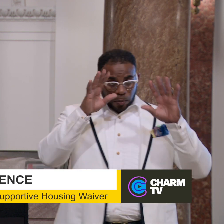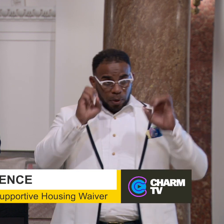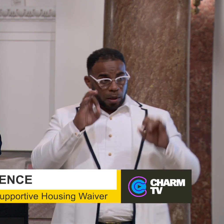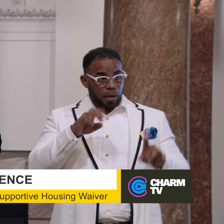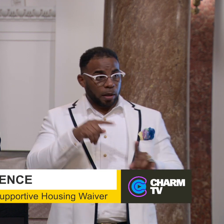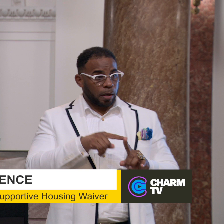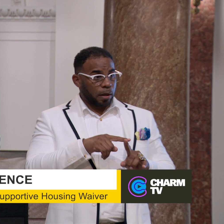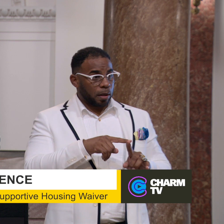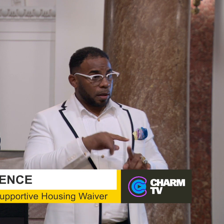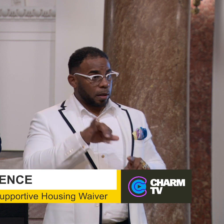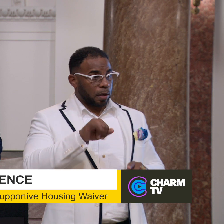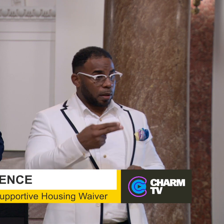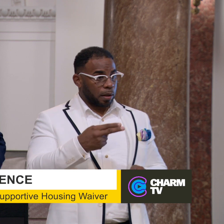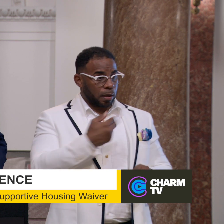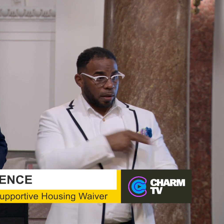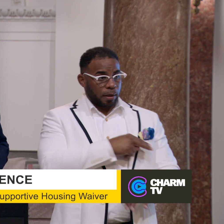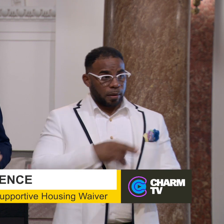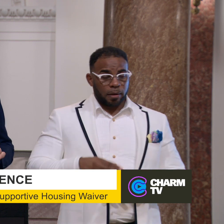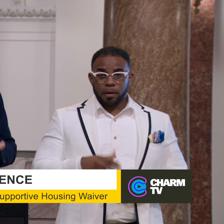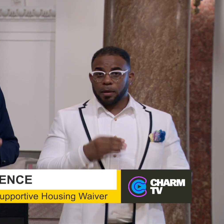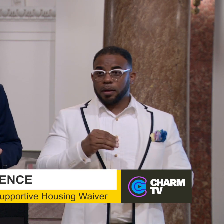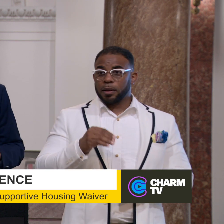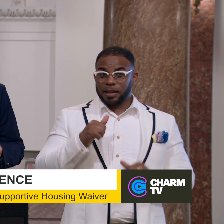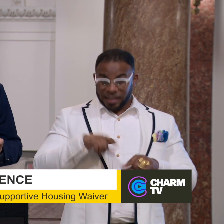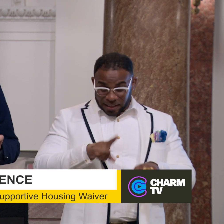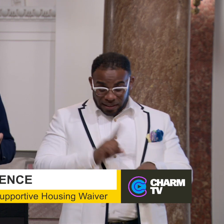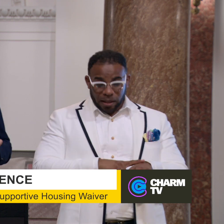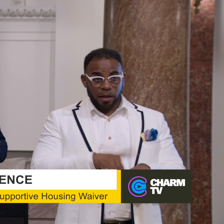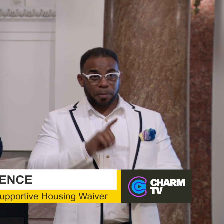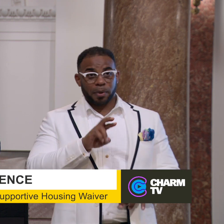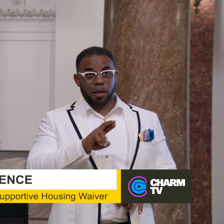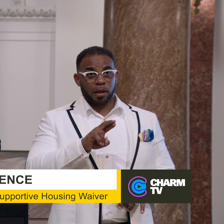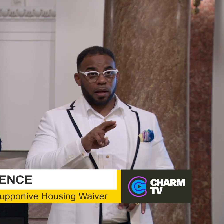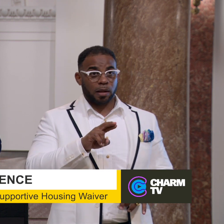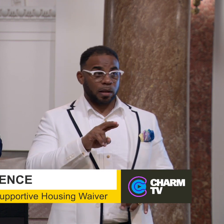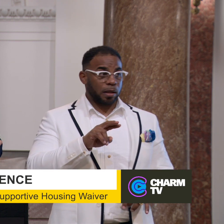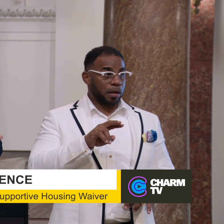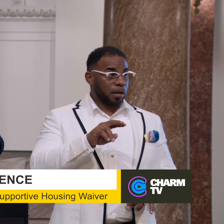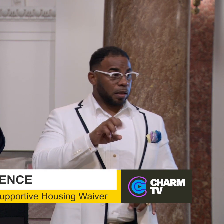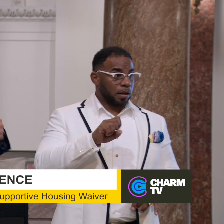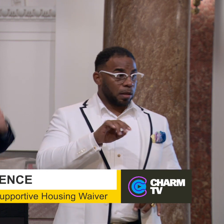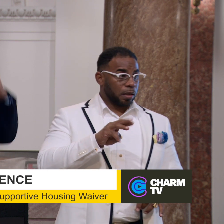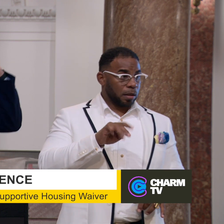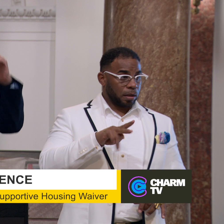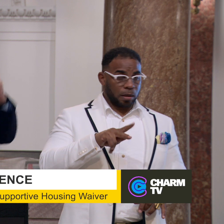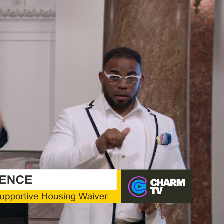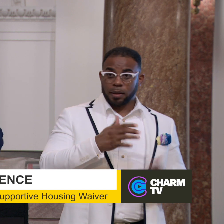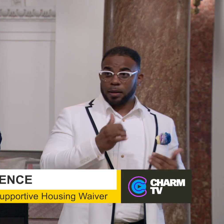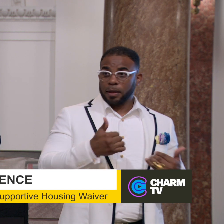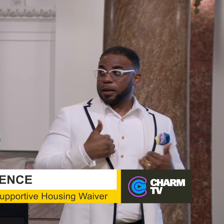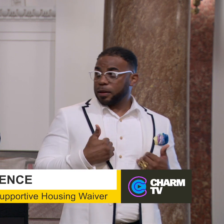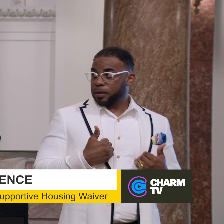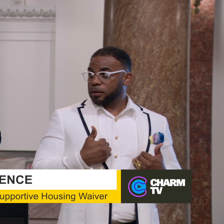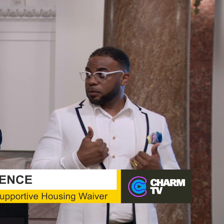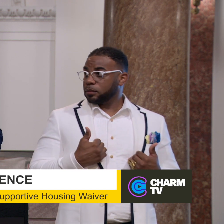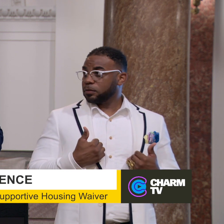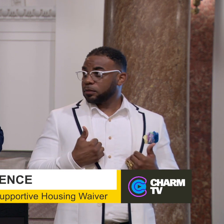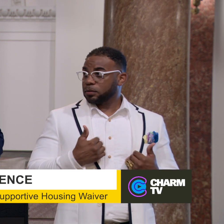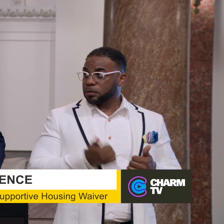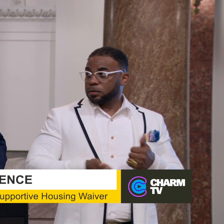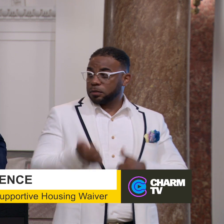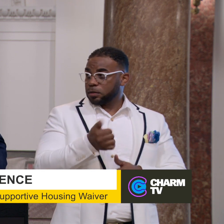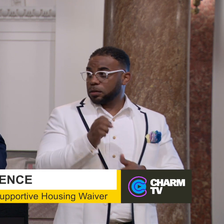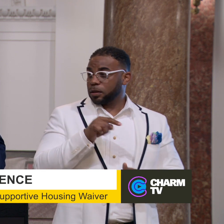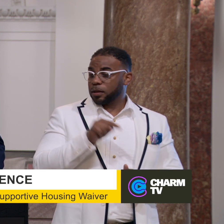of the Johns Hopkins Hospital, and at the time, Dr. Mohan Suntha, who now is in